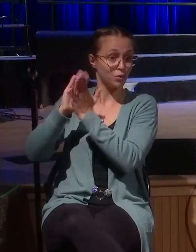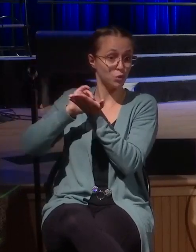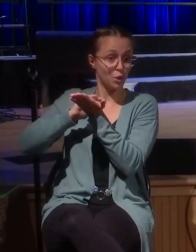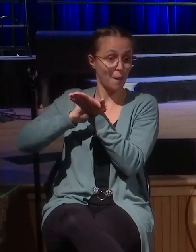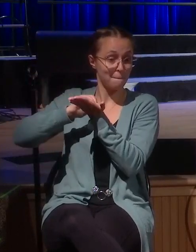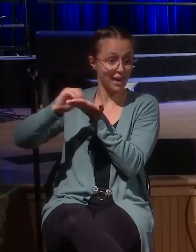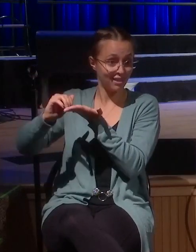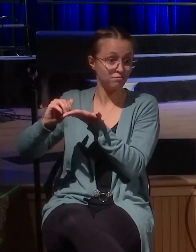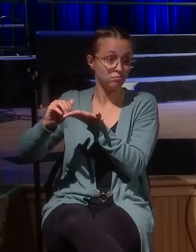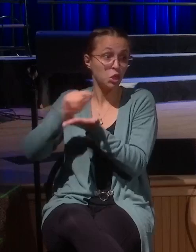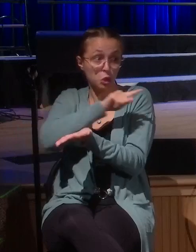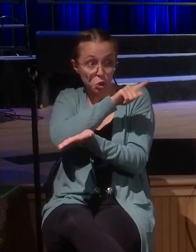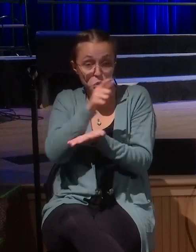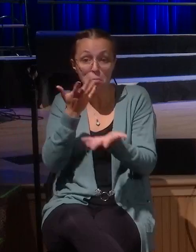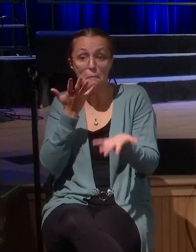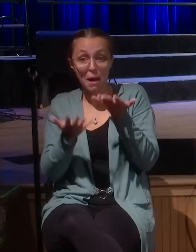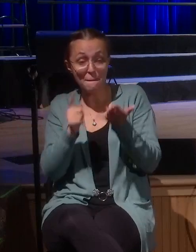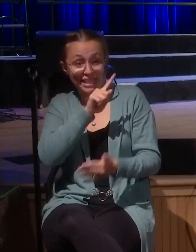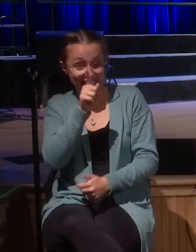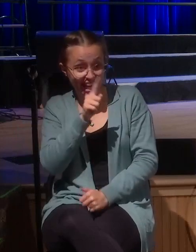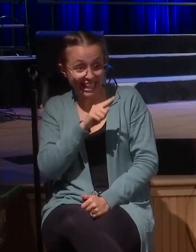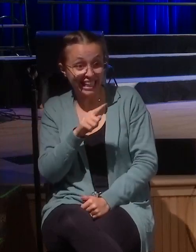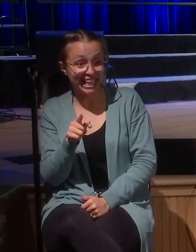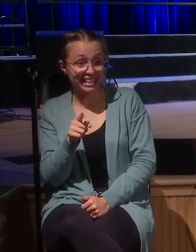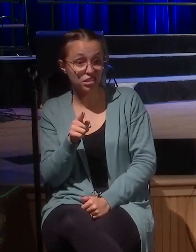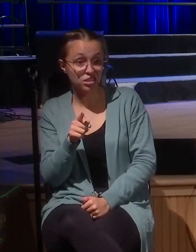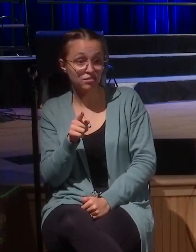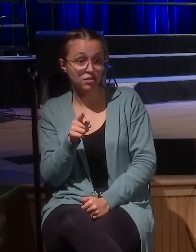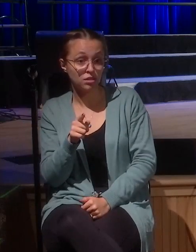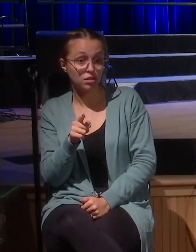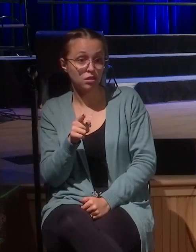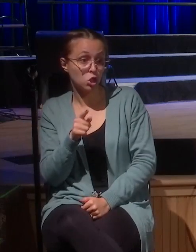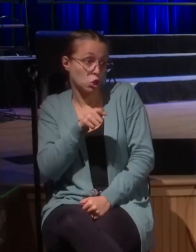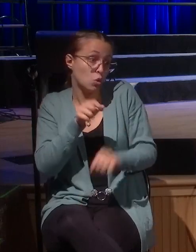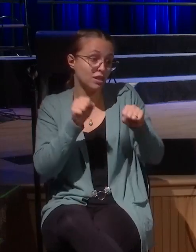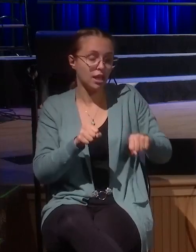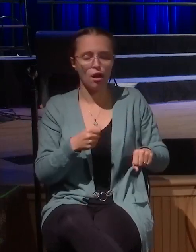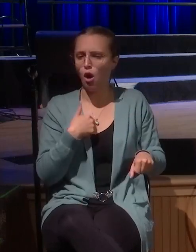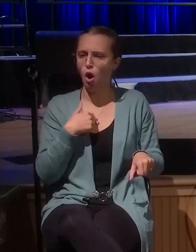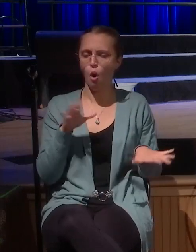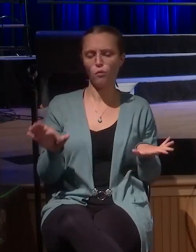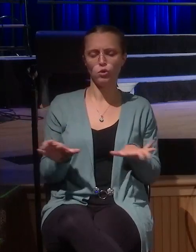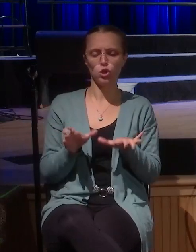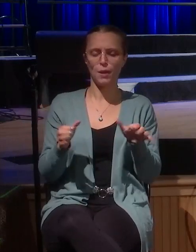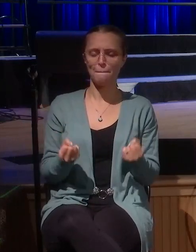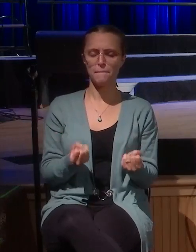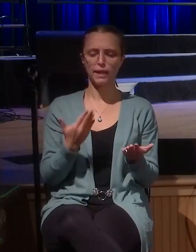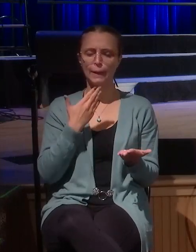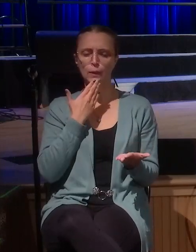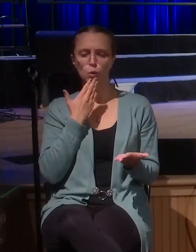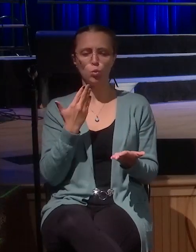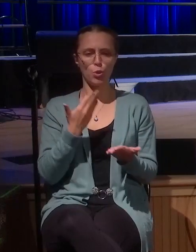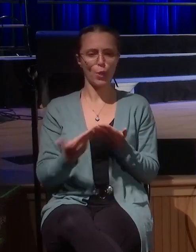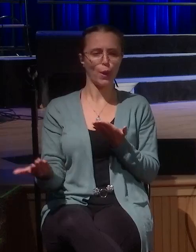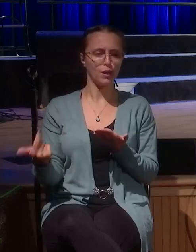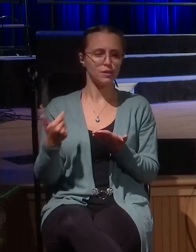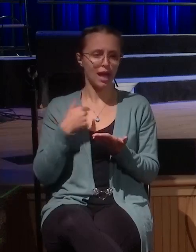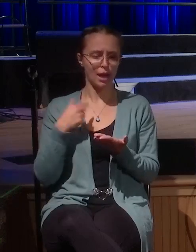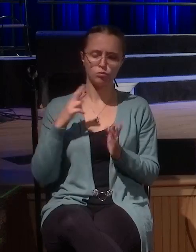are Zacchaeus in this. I don't care how good you say, oh, I've done so many good things. I've done so many righteous deeds. The Lord says they're like filthy